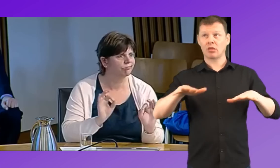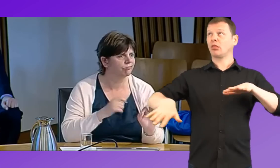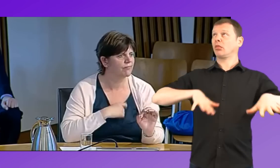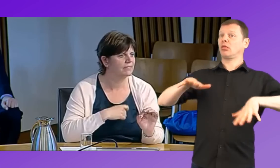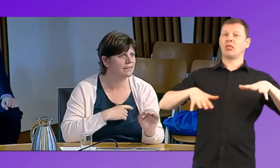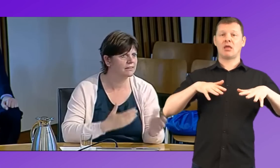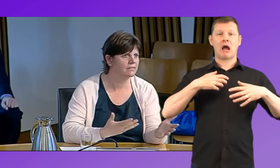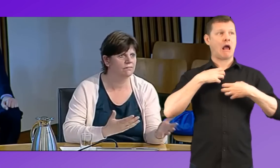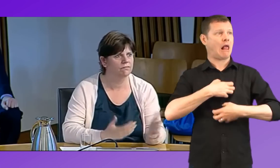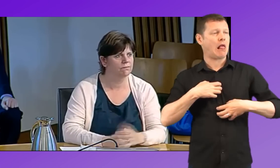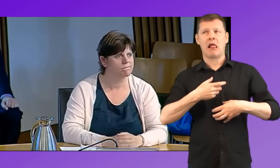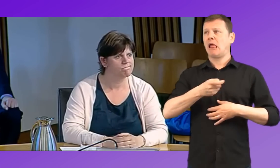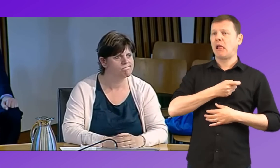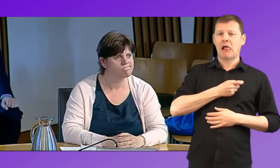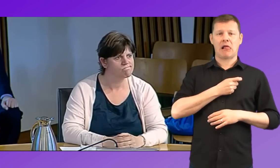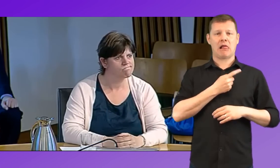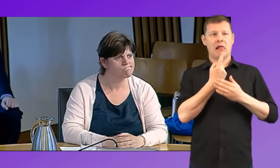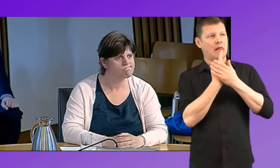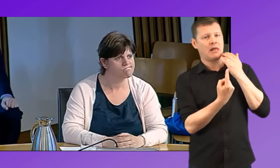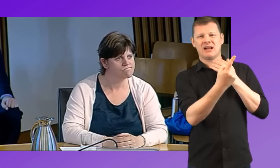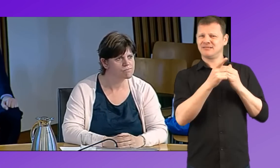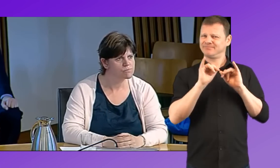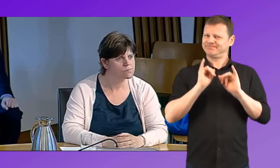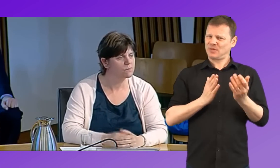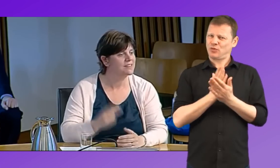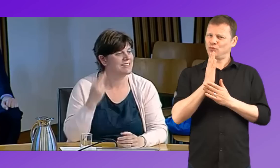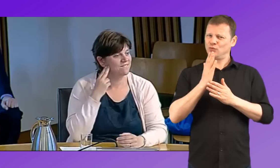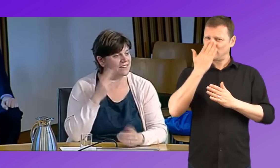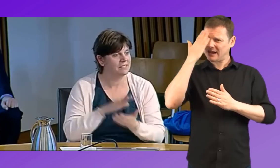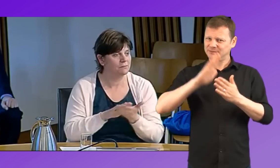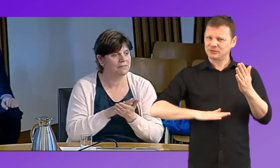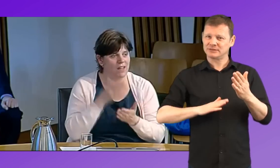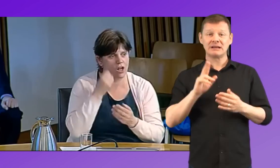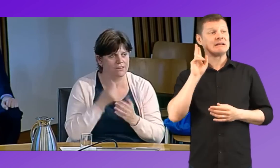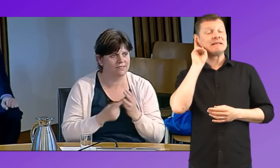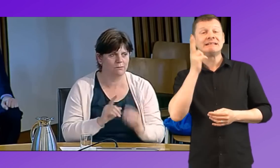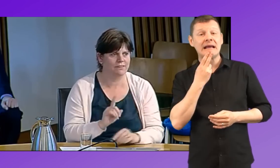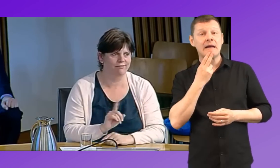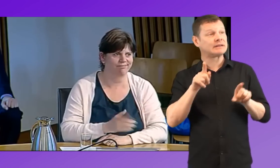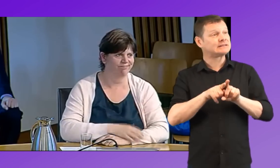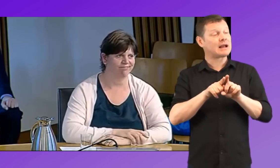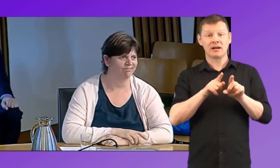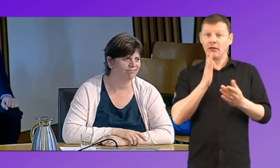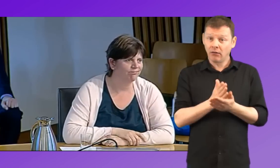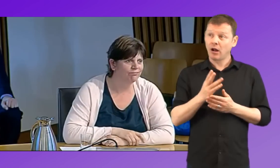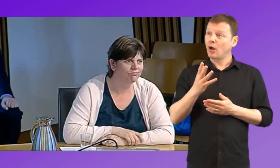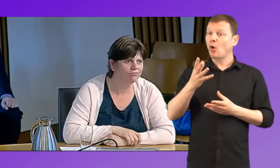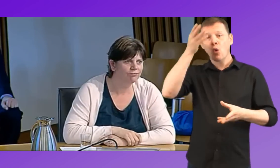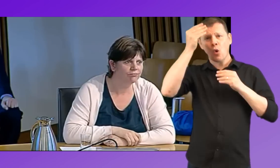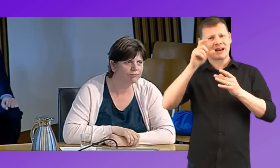that must arise from the anxiety these young people must feel going through that experience. Deafness is not a learning disability,